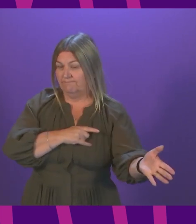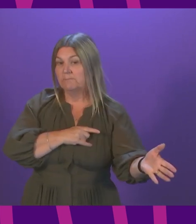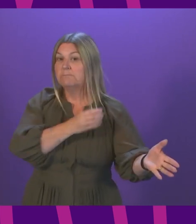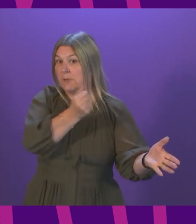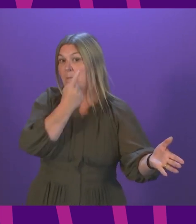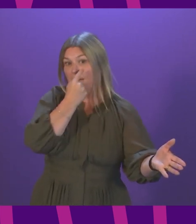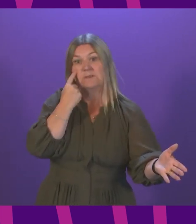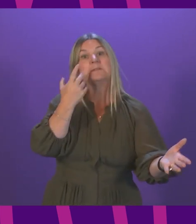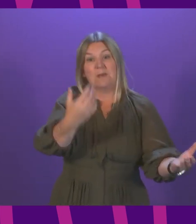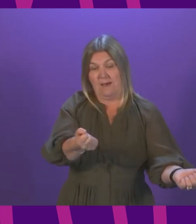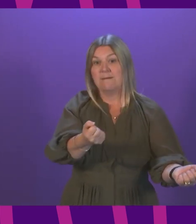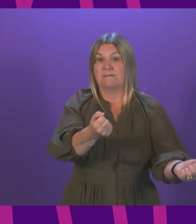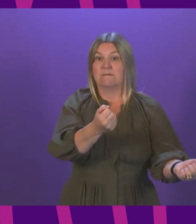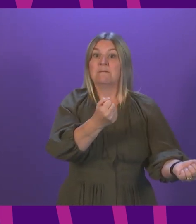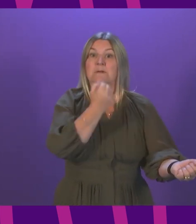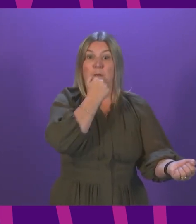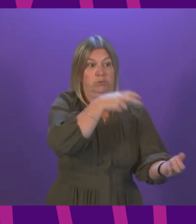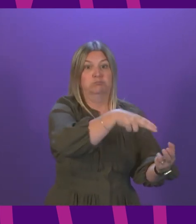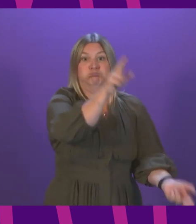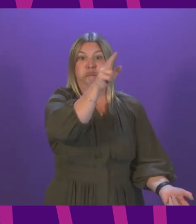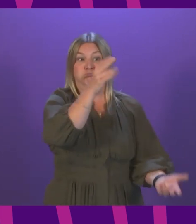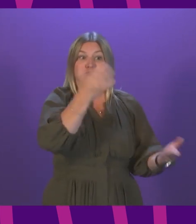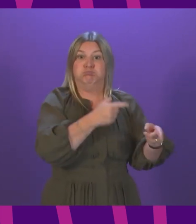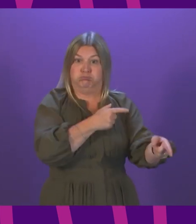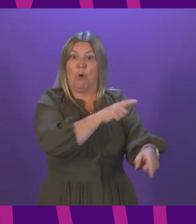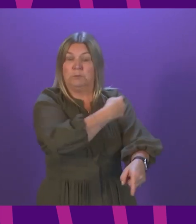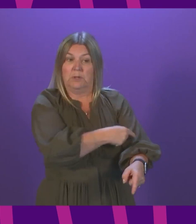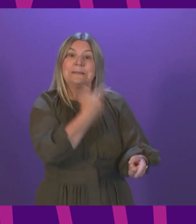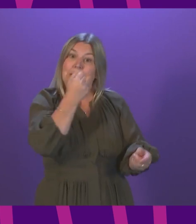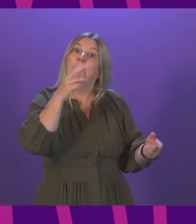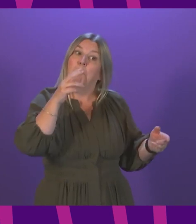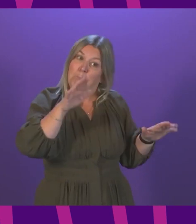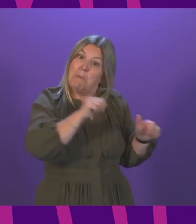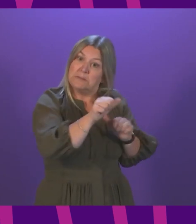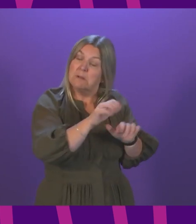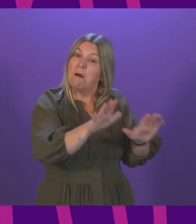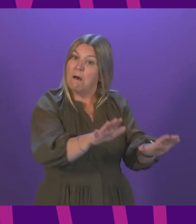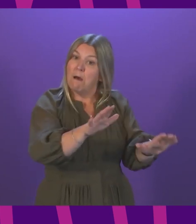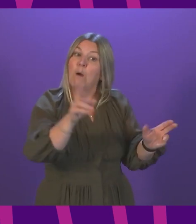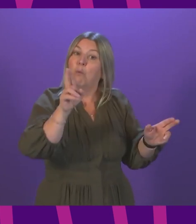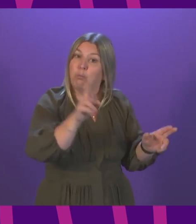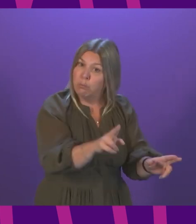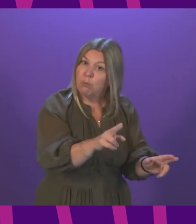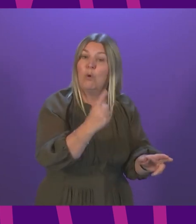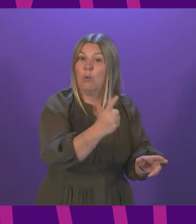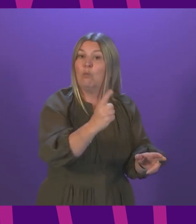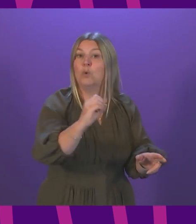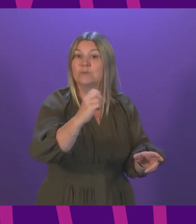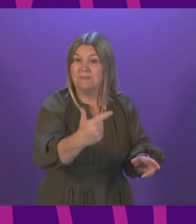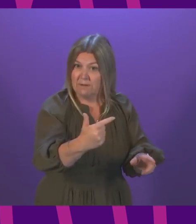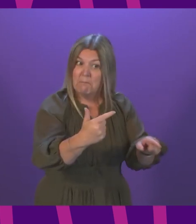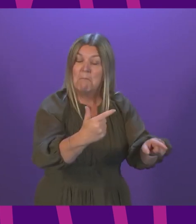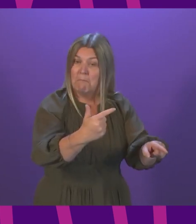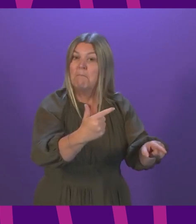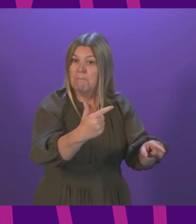that the rise in hospital occupancy is beginning to level off. Today's figure of 1,107